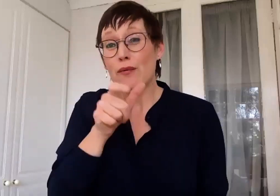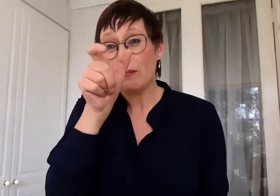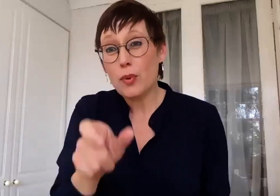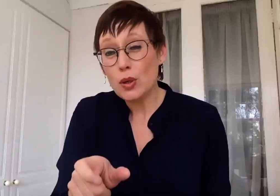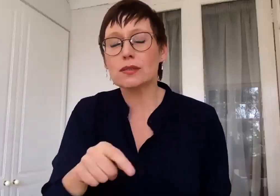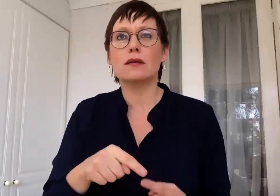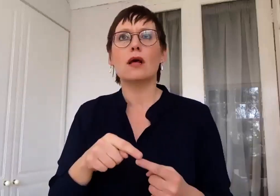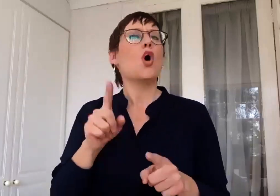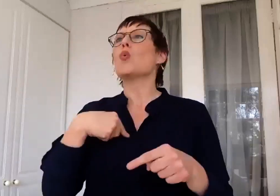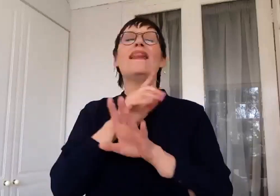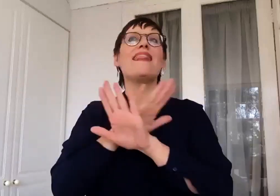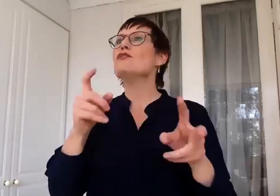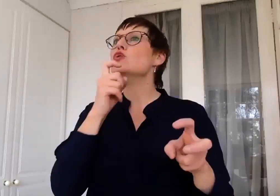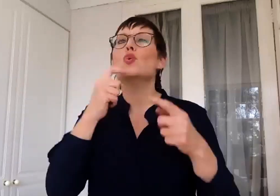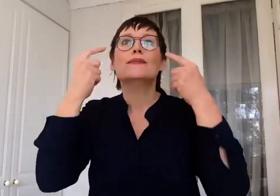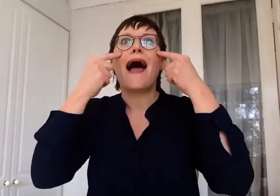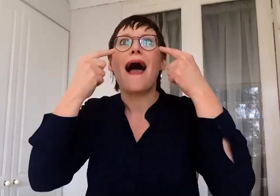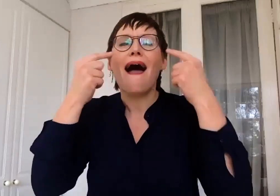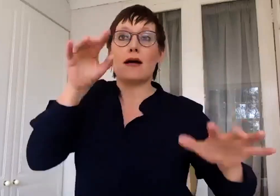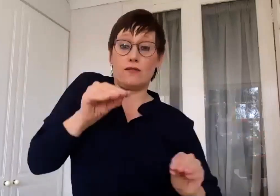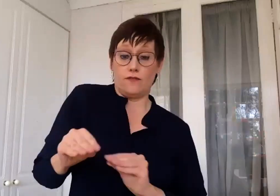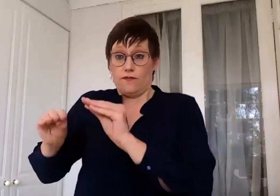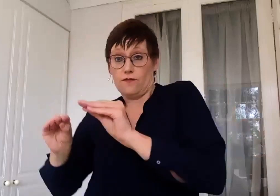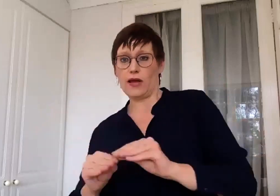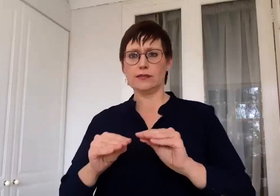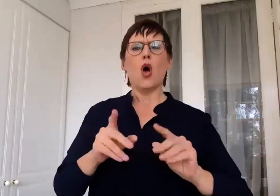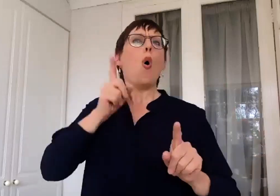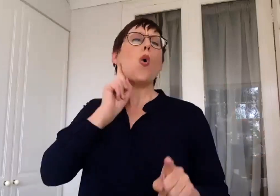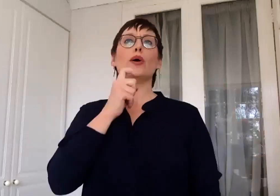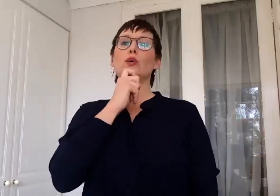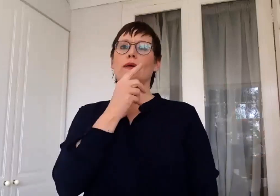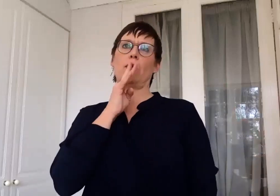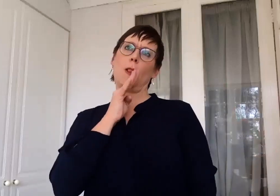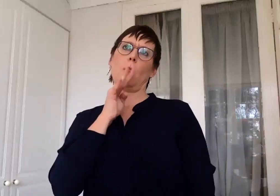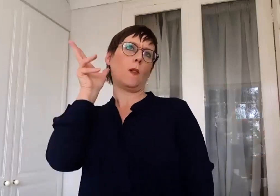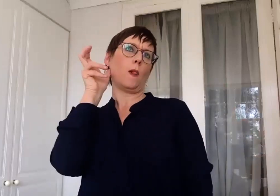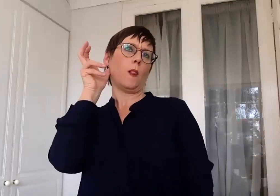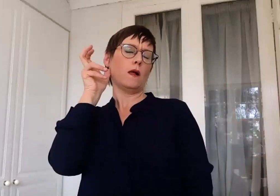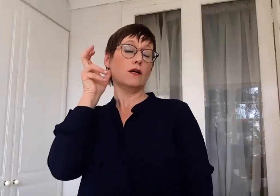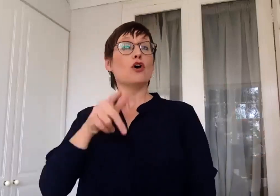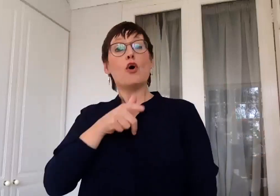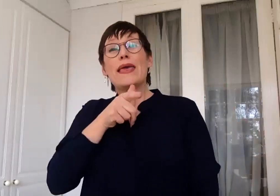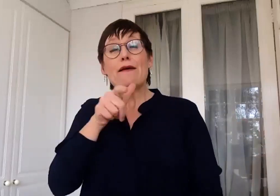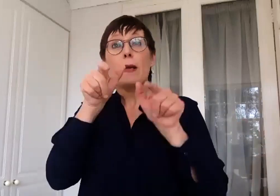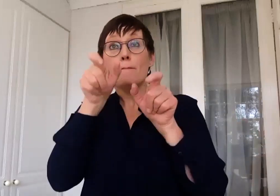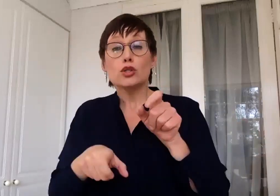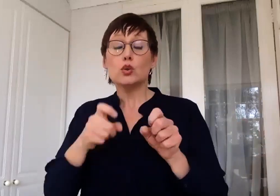we are not used to using our bodies and our faces and our movement. So it's very foreign. And so